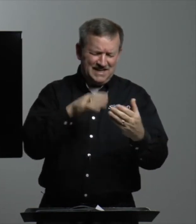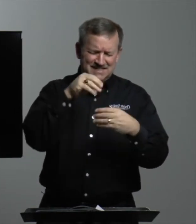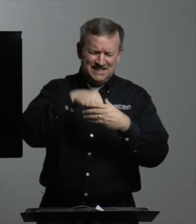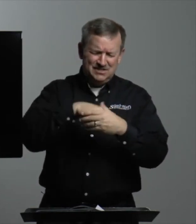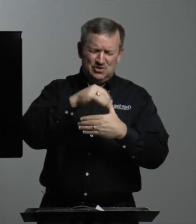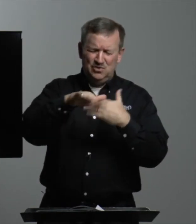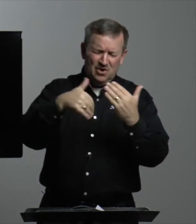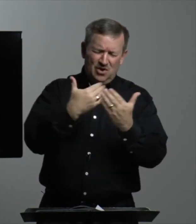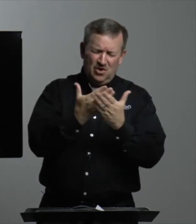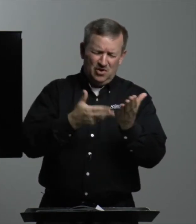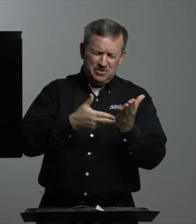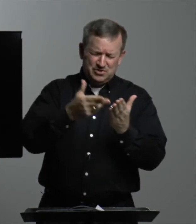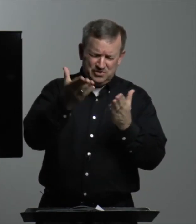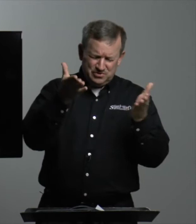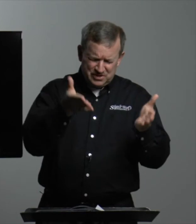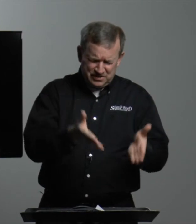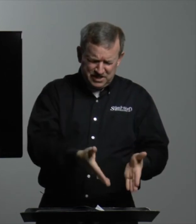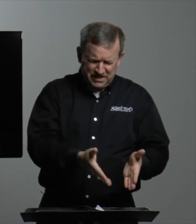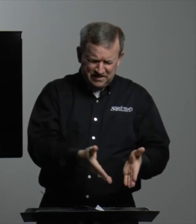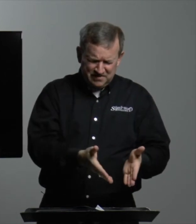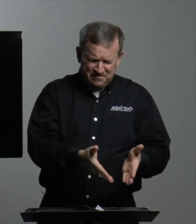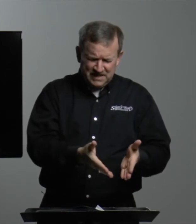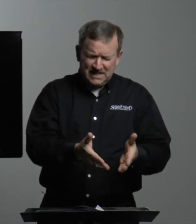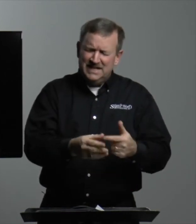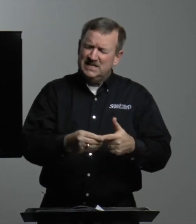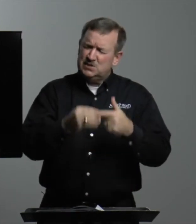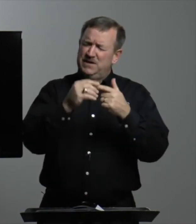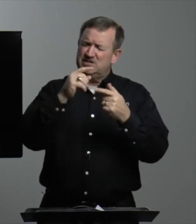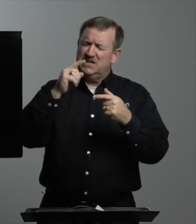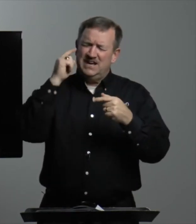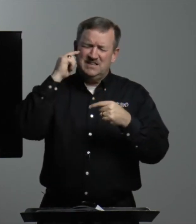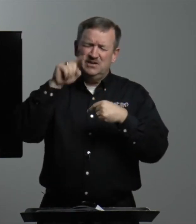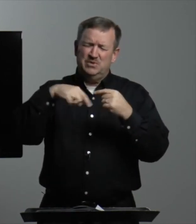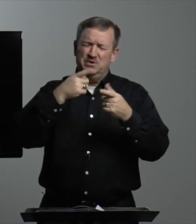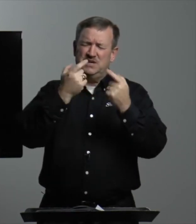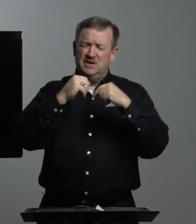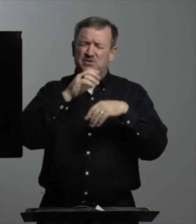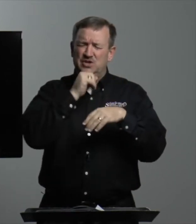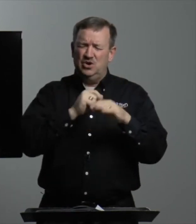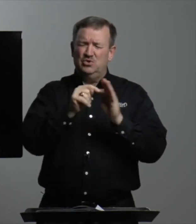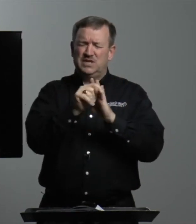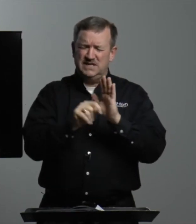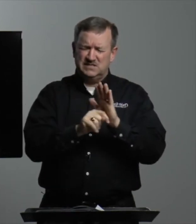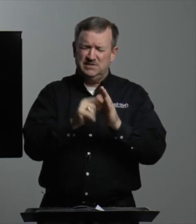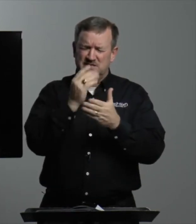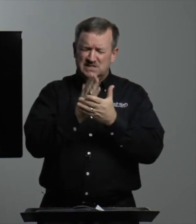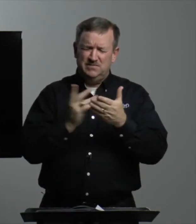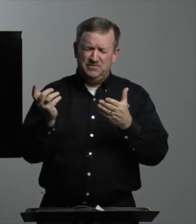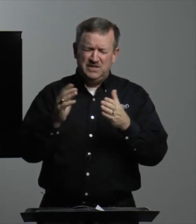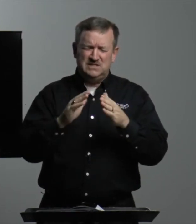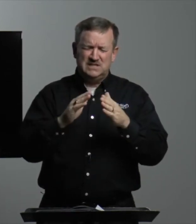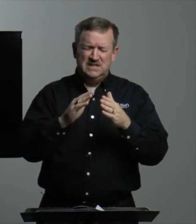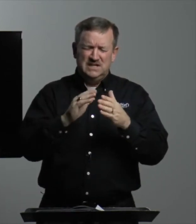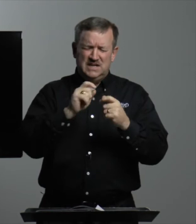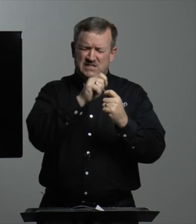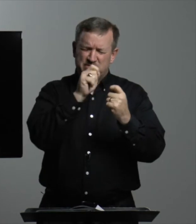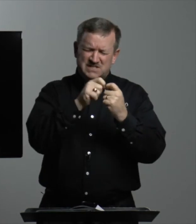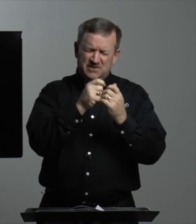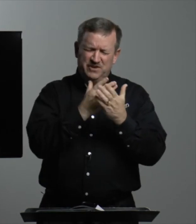us into all the truths that are here, especially, I think, when we come to the Old Testament and some of these specific